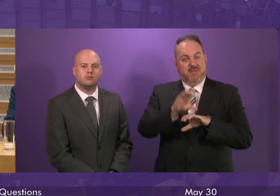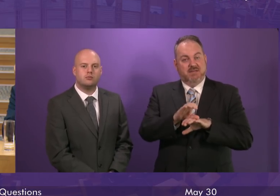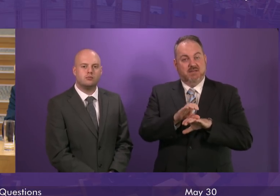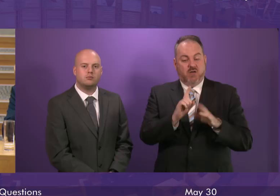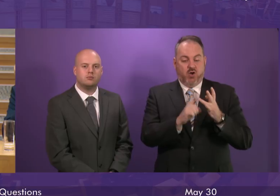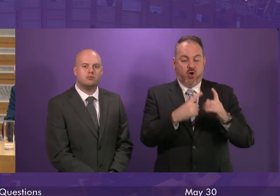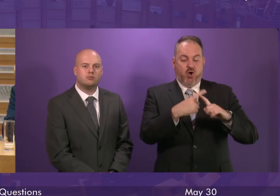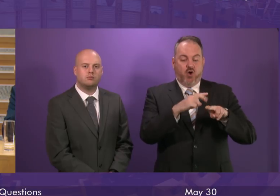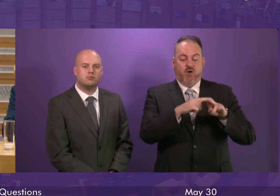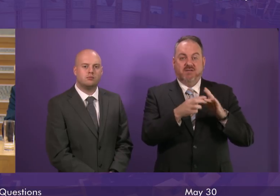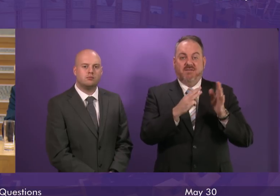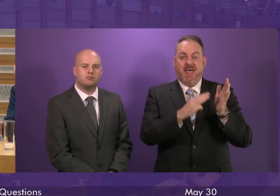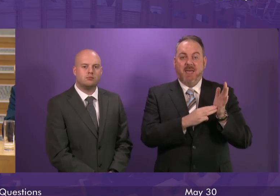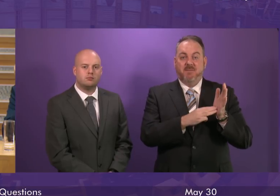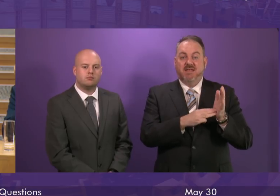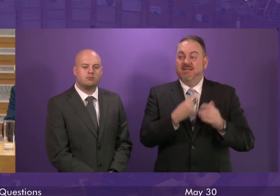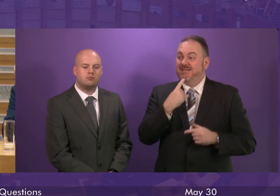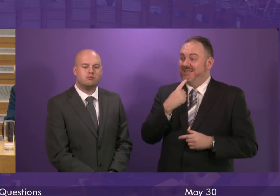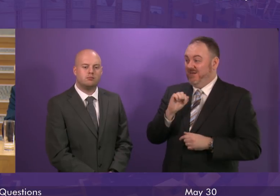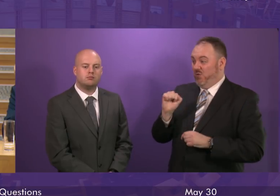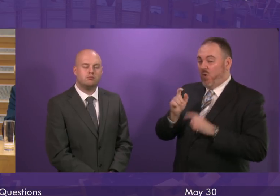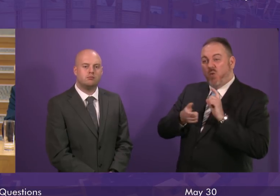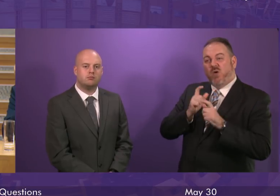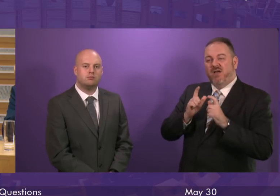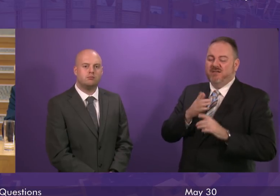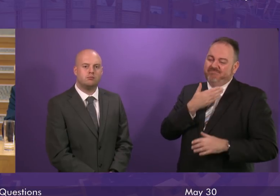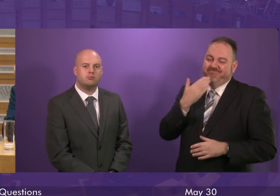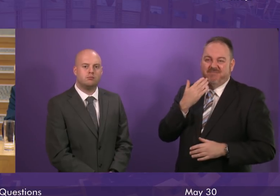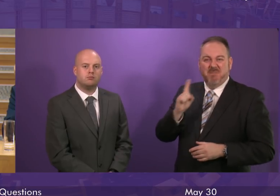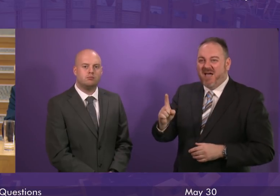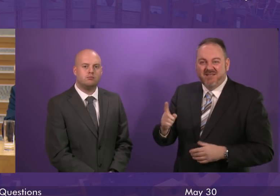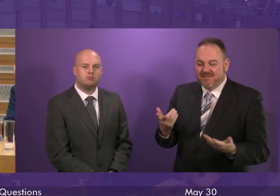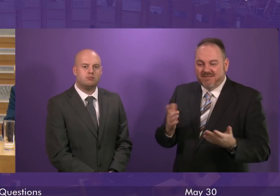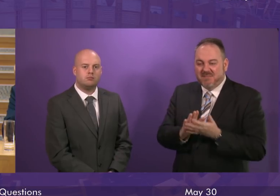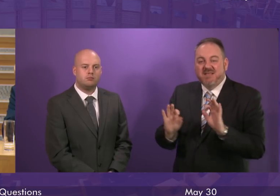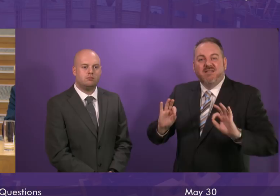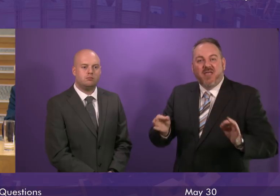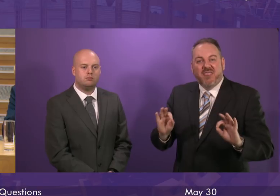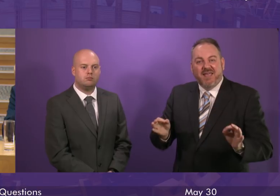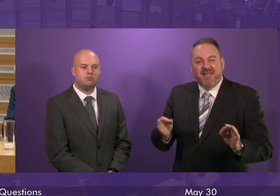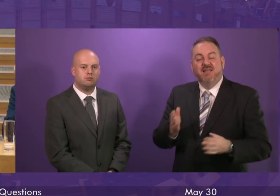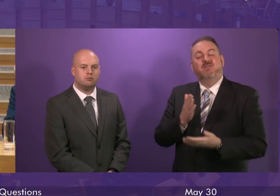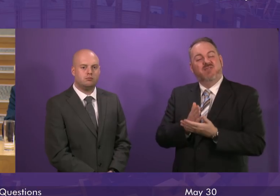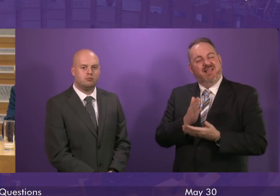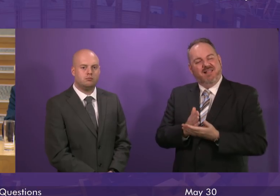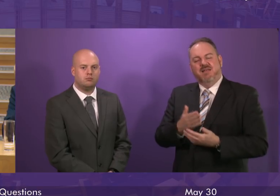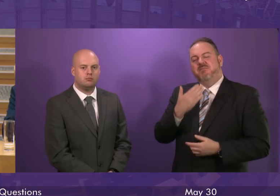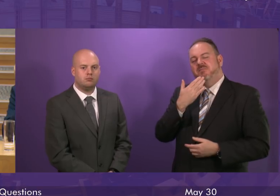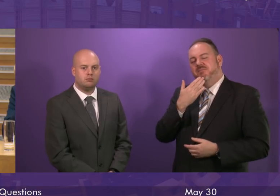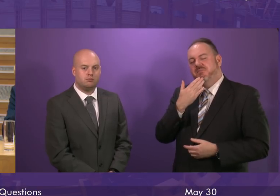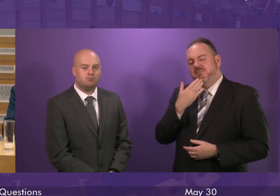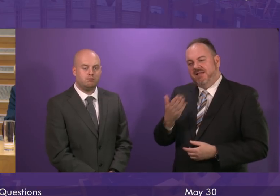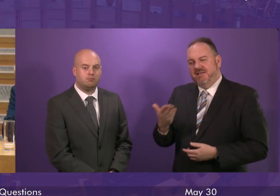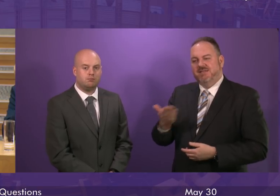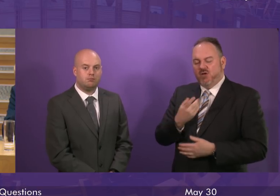said, warm words will not make a difference to people who cannot put food on the table. So can the First Minister offer more